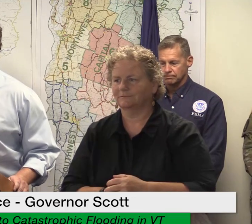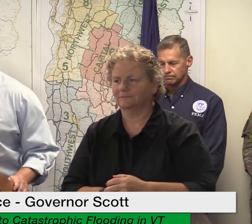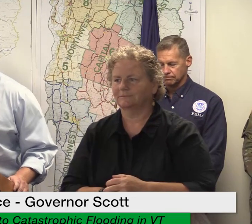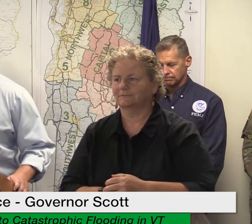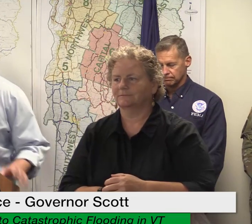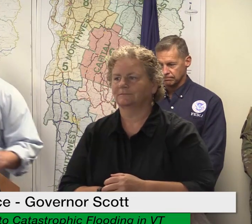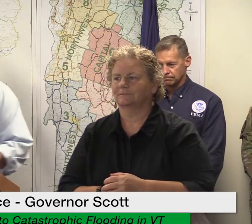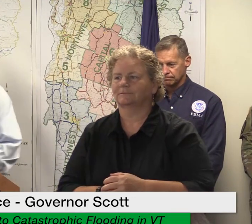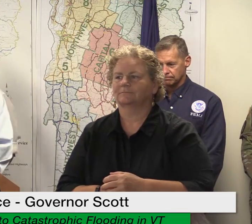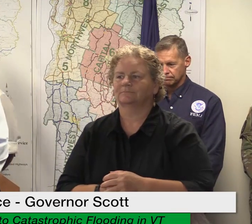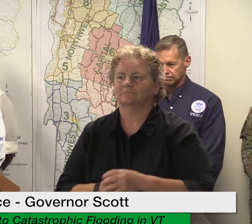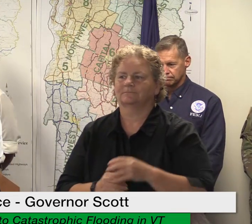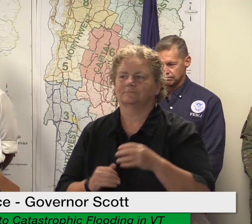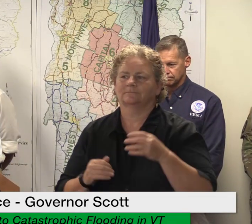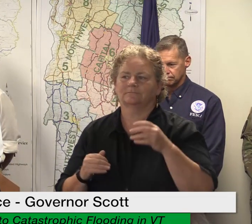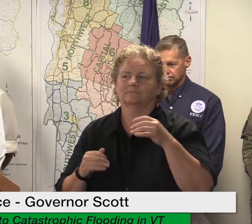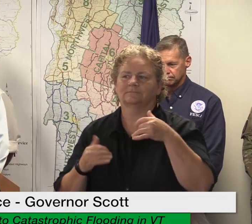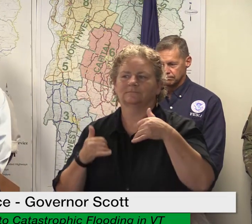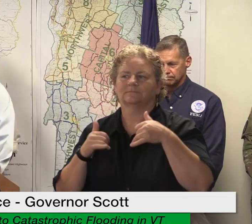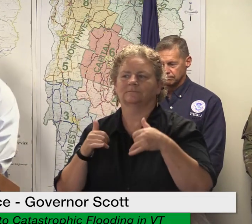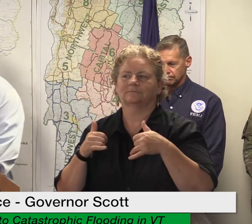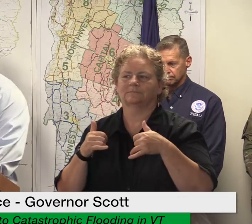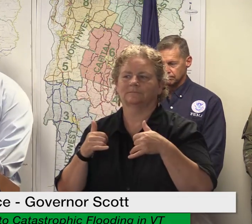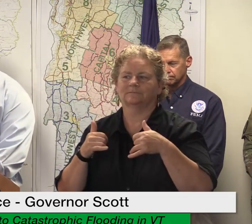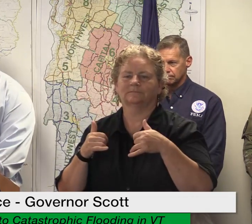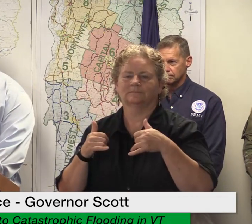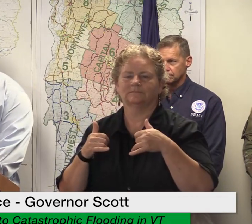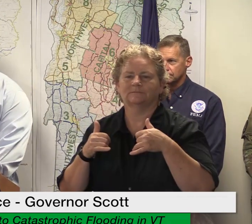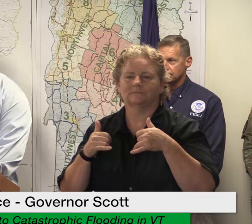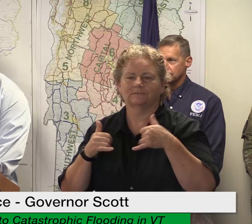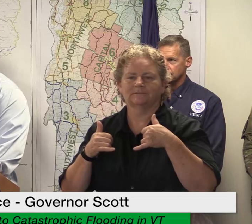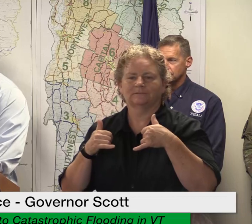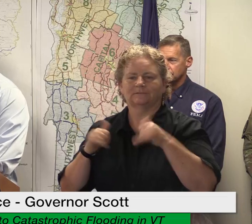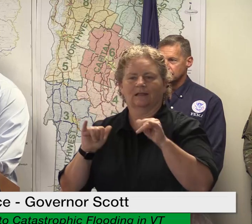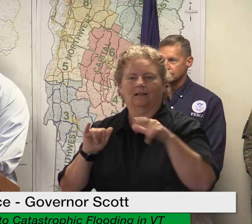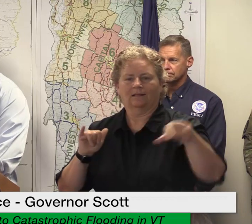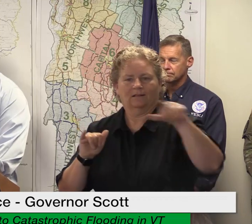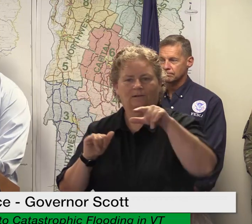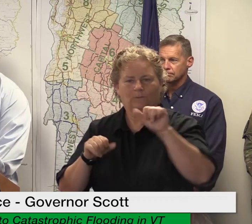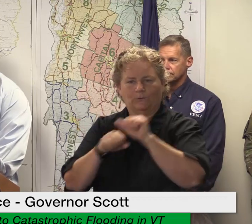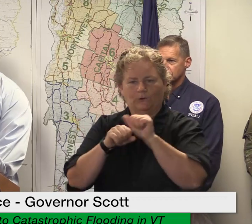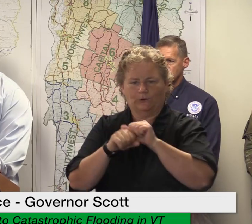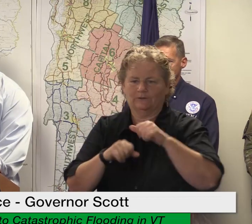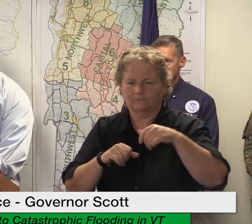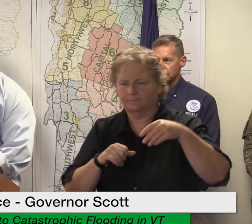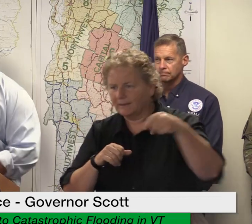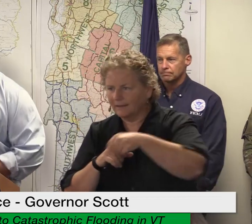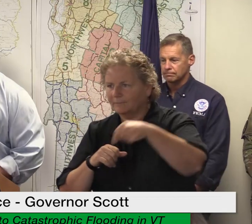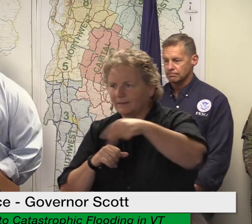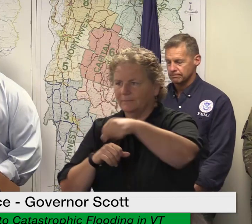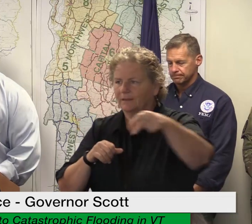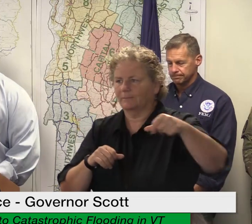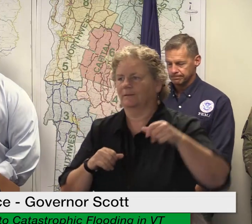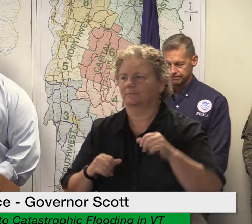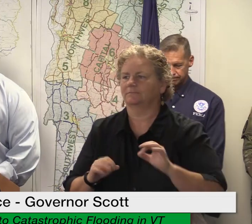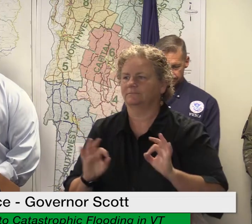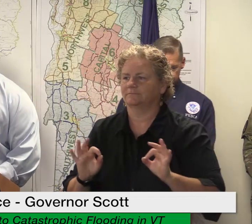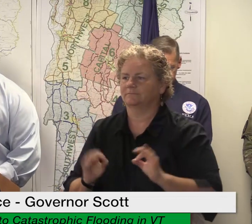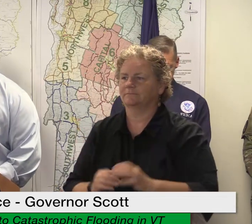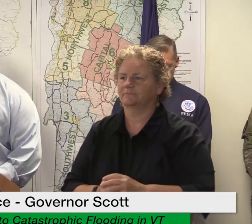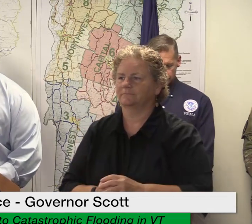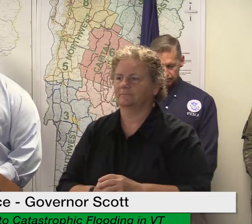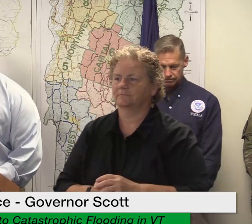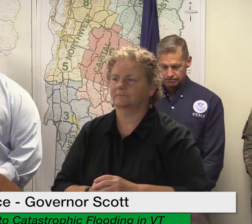so i want to thank our treasurer's staff as well first i want to announce that our treasurer's office plans to advance payments that were due